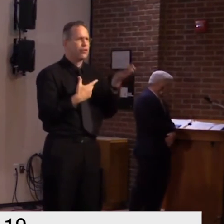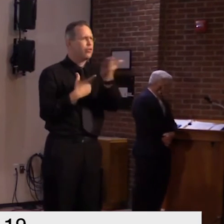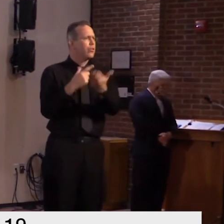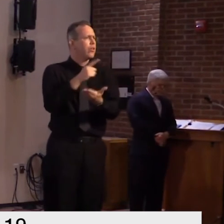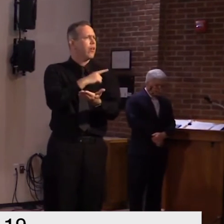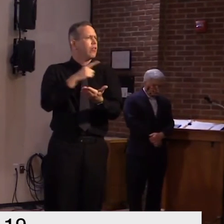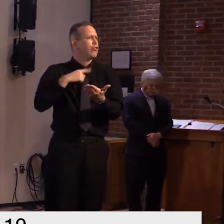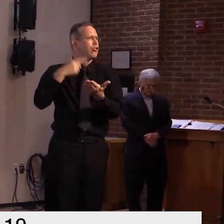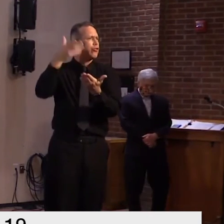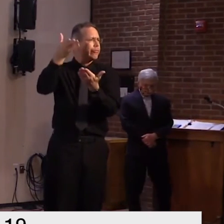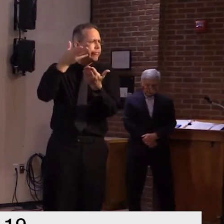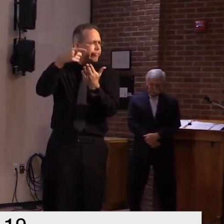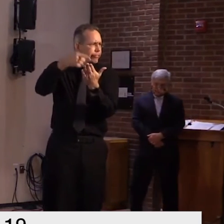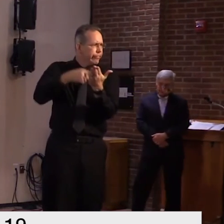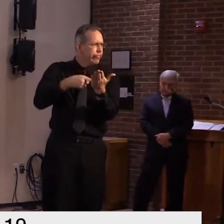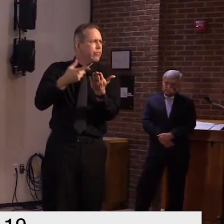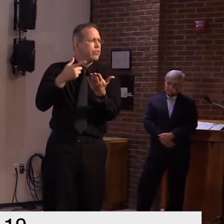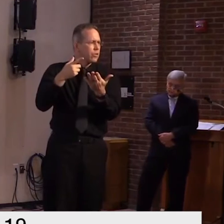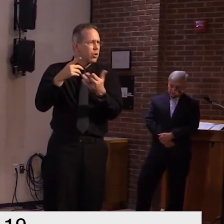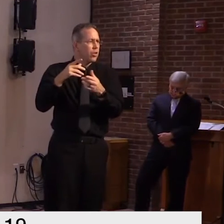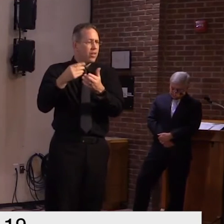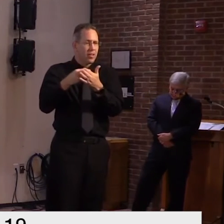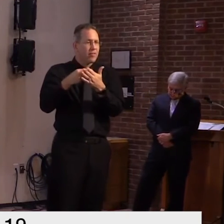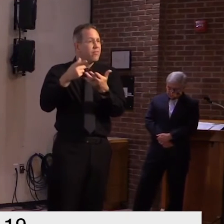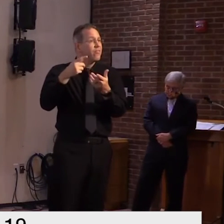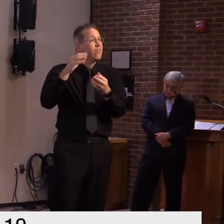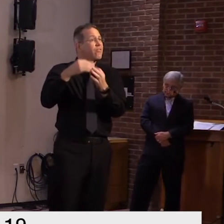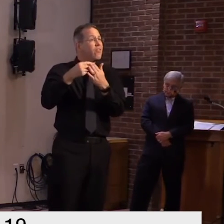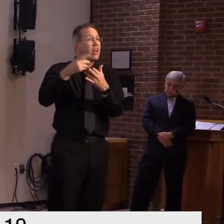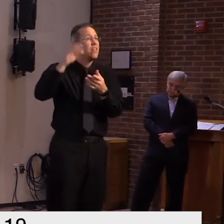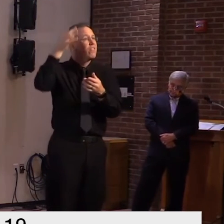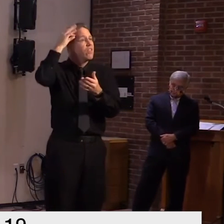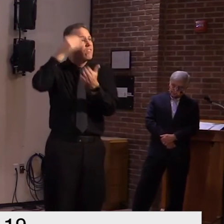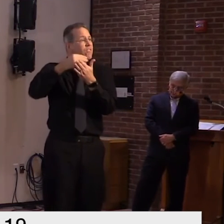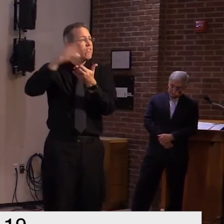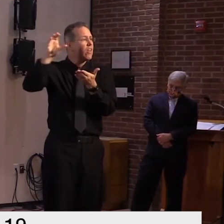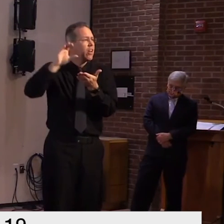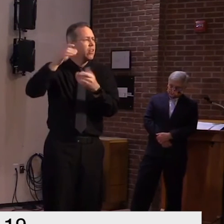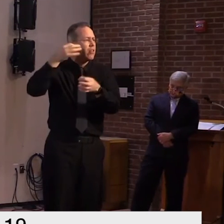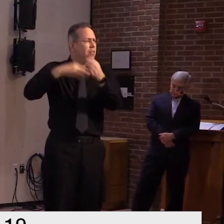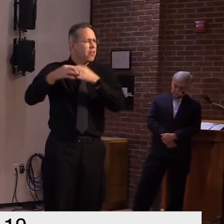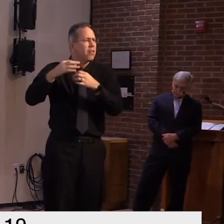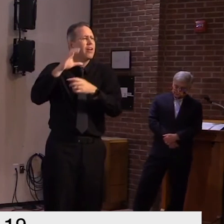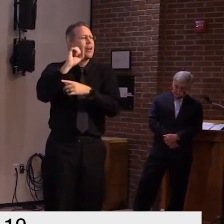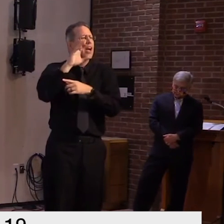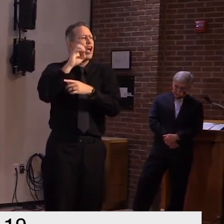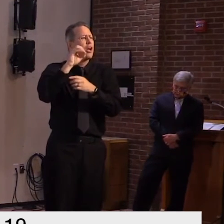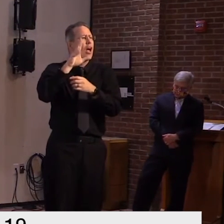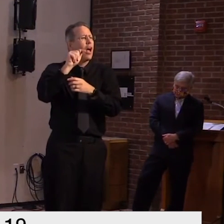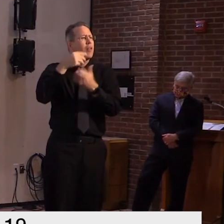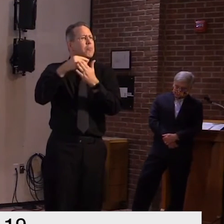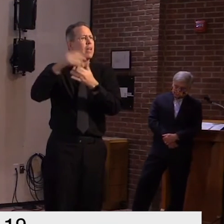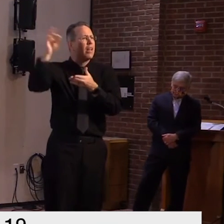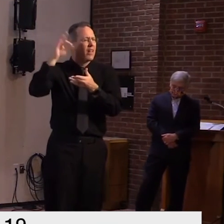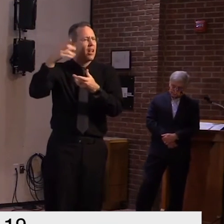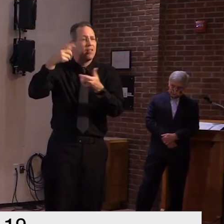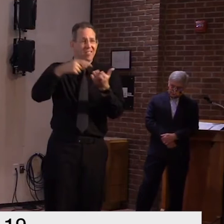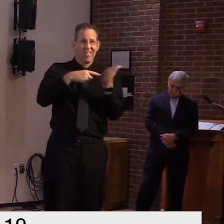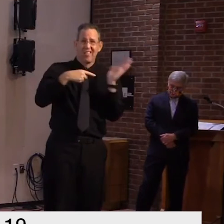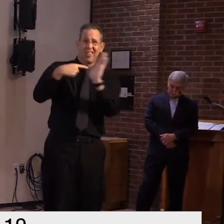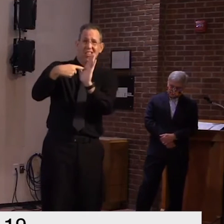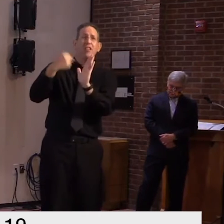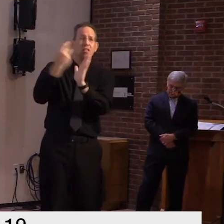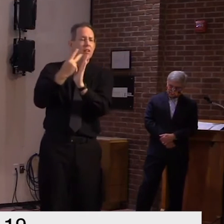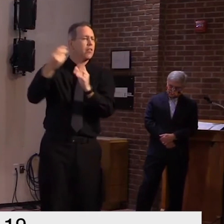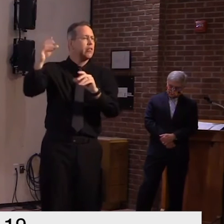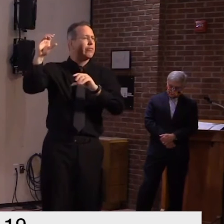okay was that in total uh secretary uh young was that in total with the fema dollars as well or is it just with